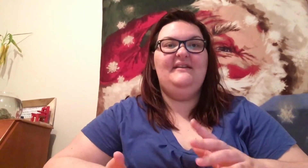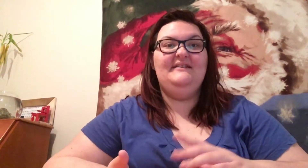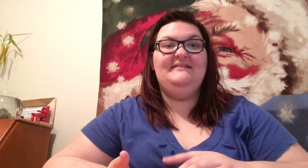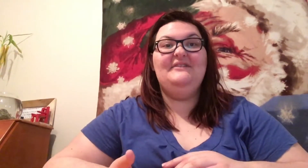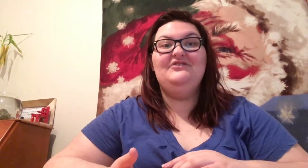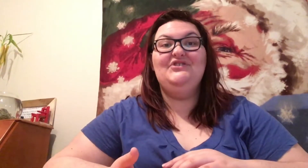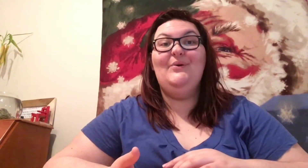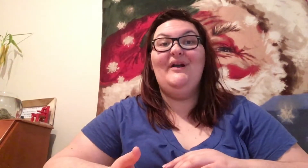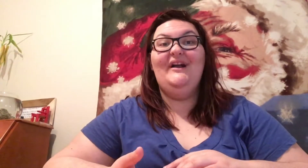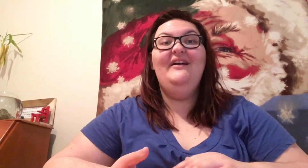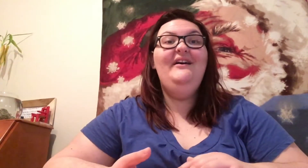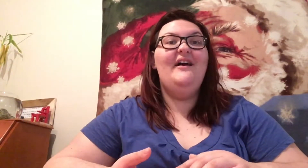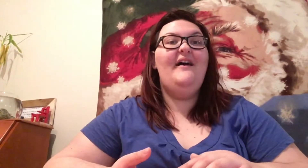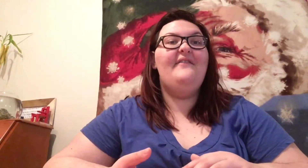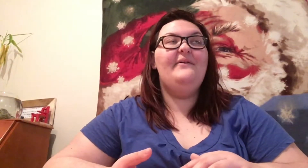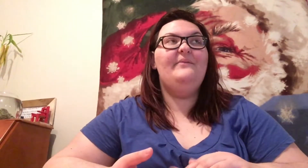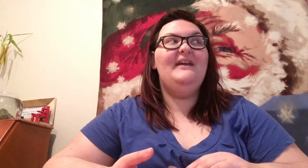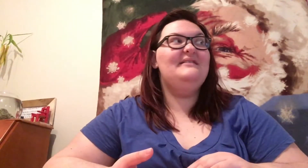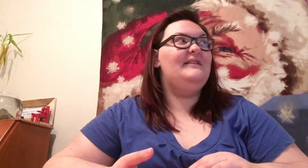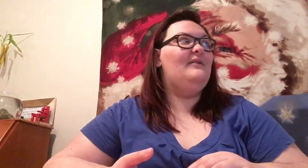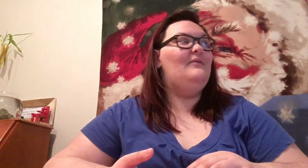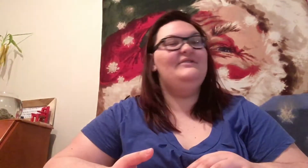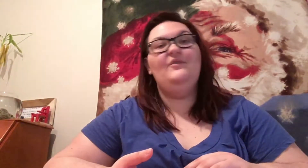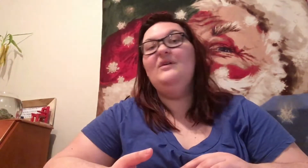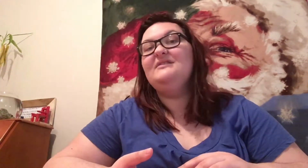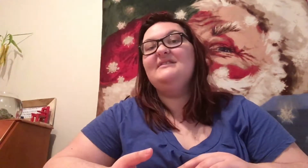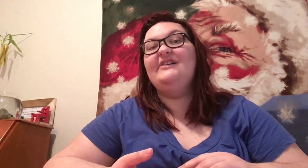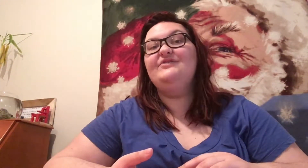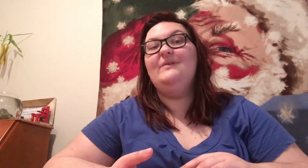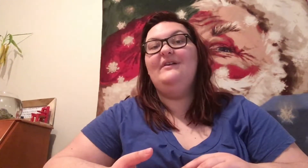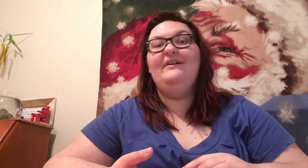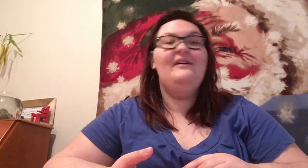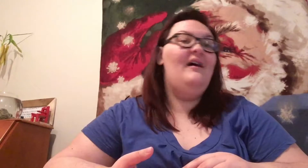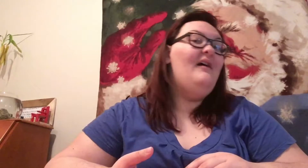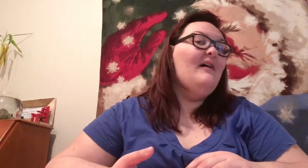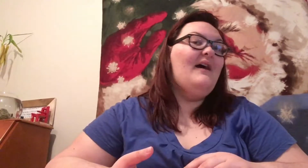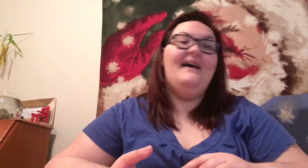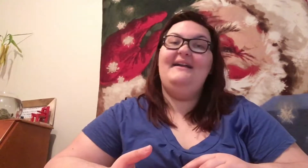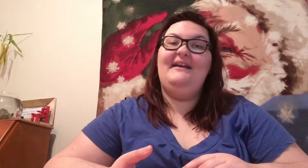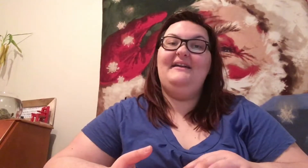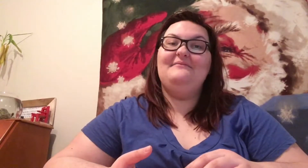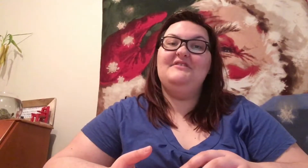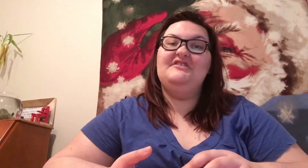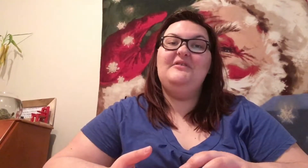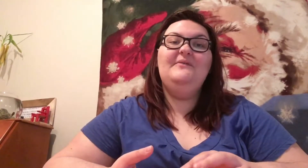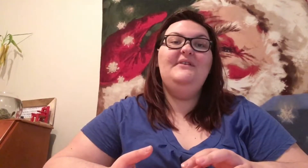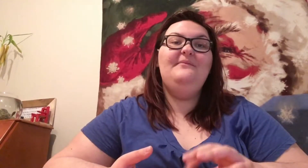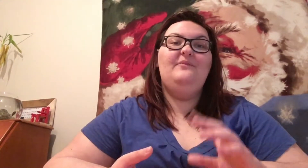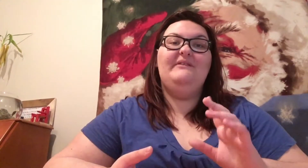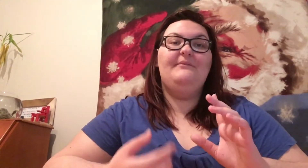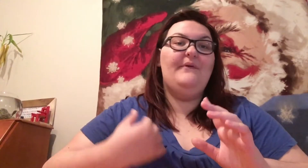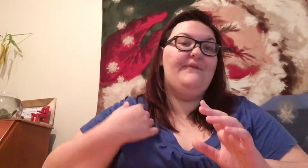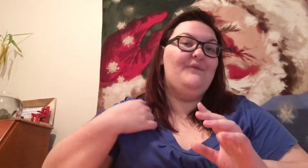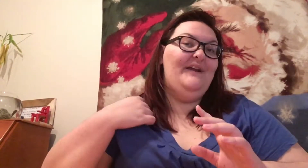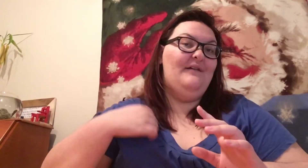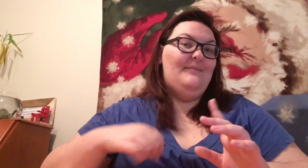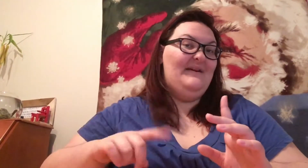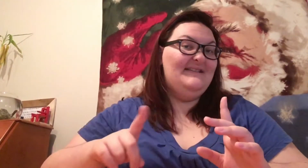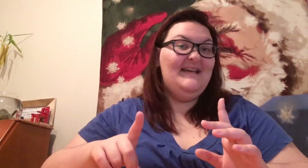and I said, sure. And then we asked, like, oh, what's your work schedule? And I just told him we were both free on a Monday,